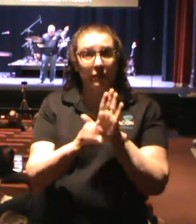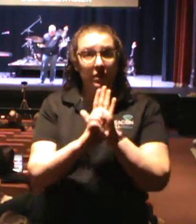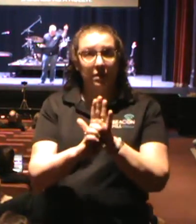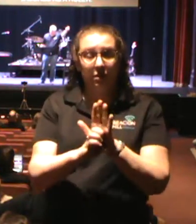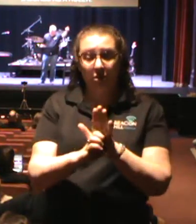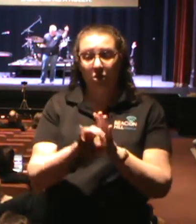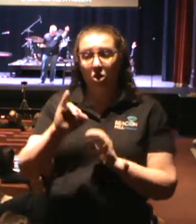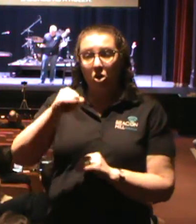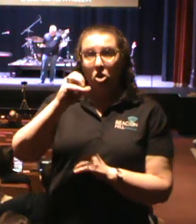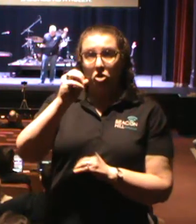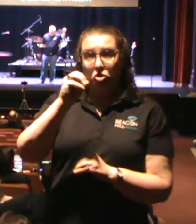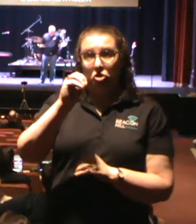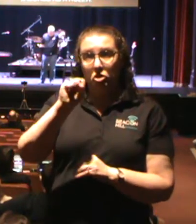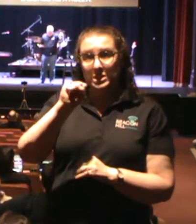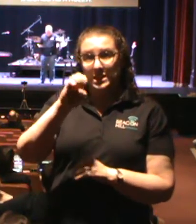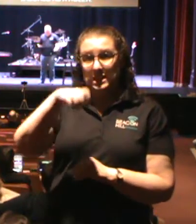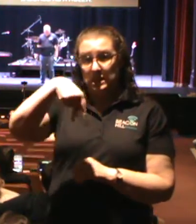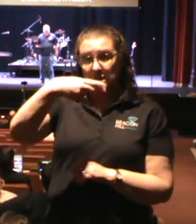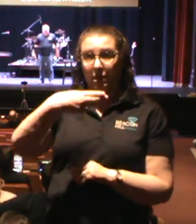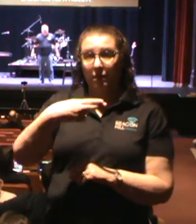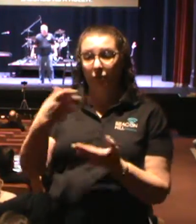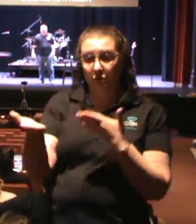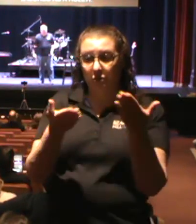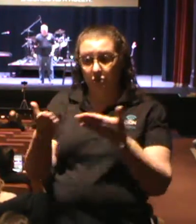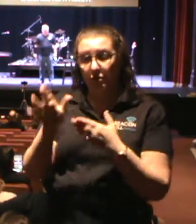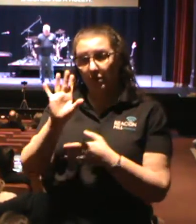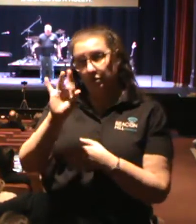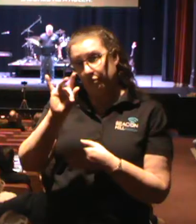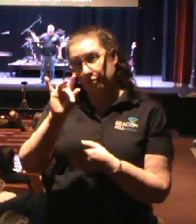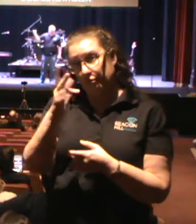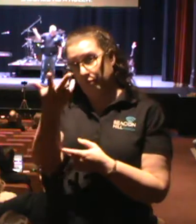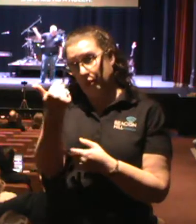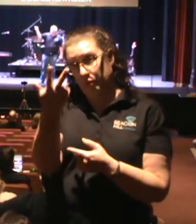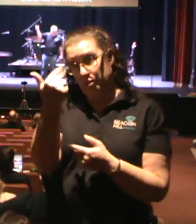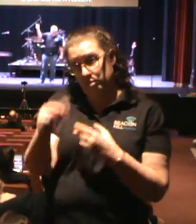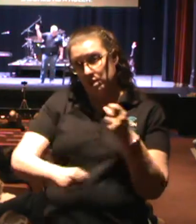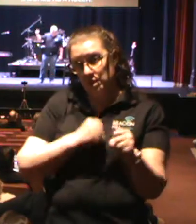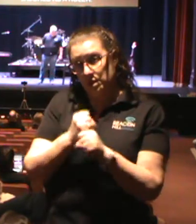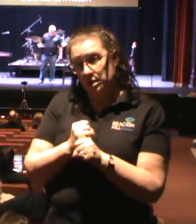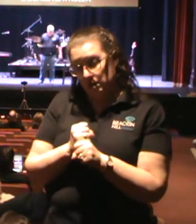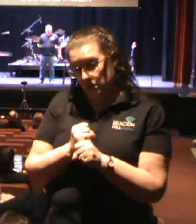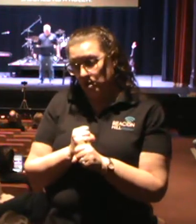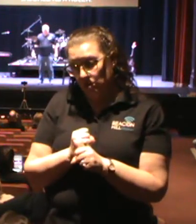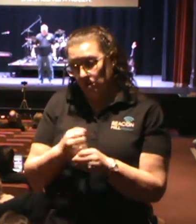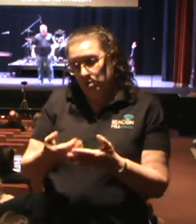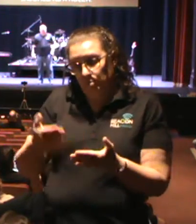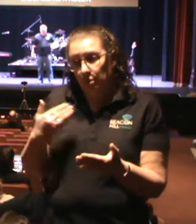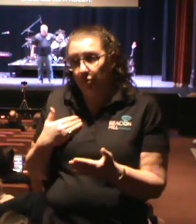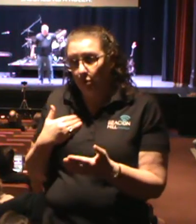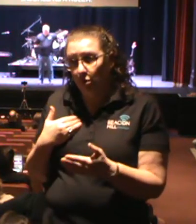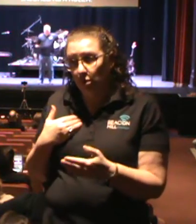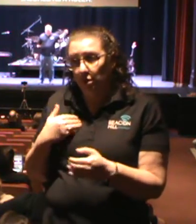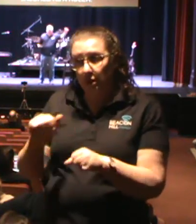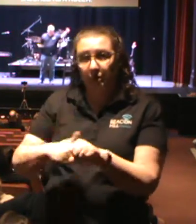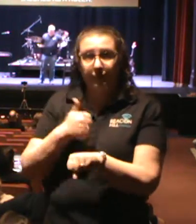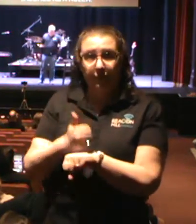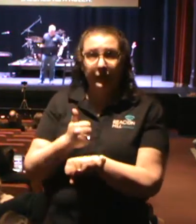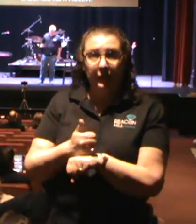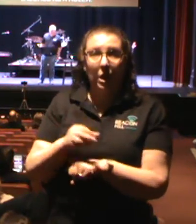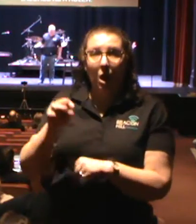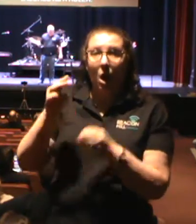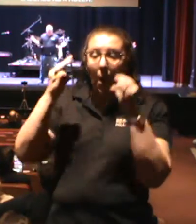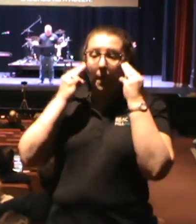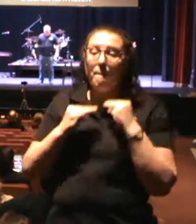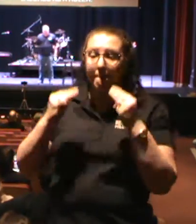was a servant for 13 years before he became a second ruler of the land. This guy named Moses, you ever heard of him? He kept sheep for